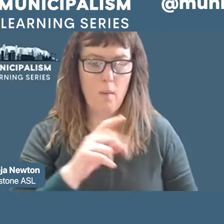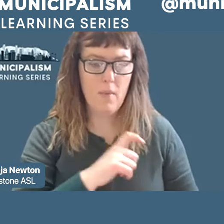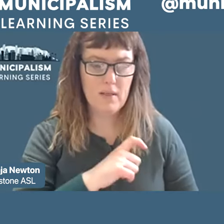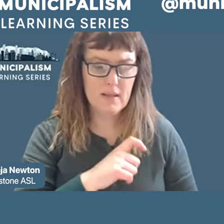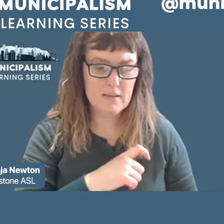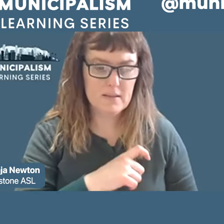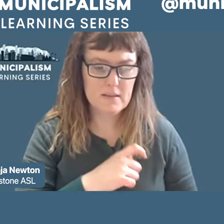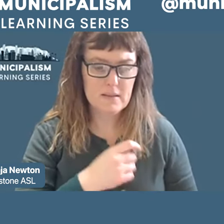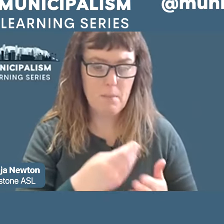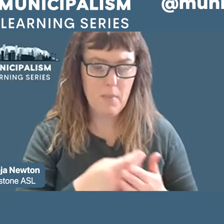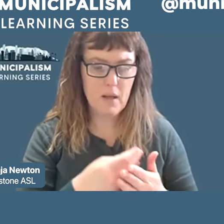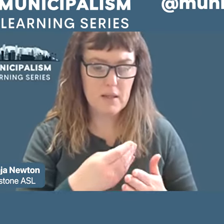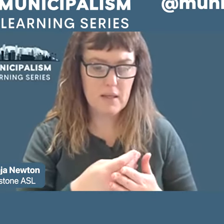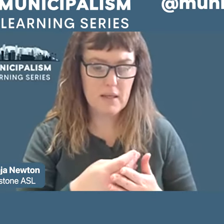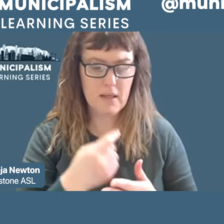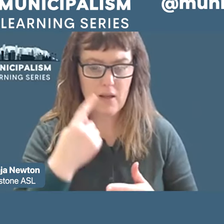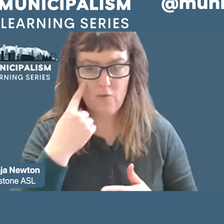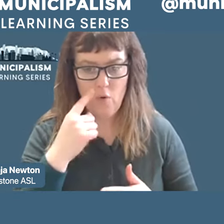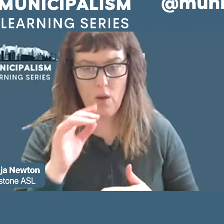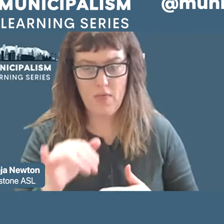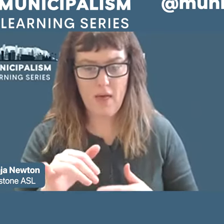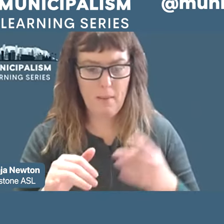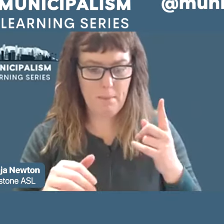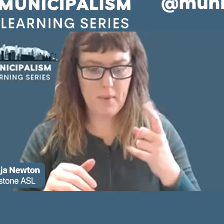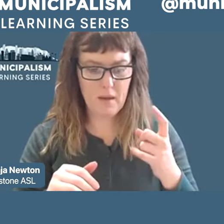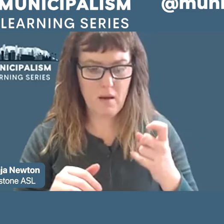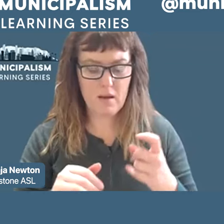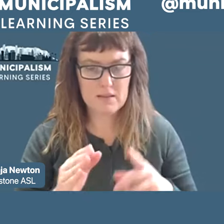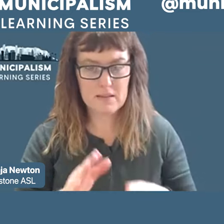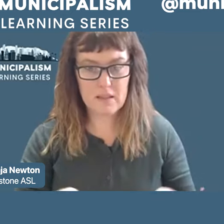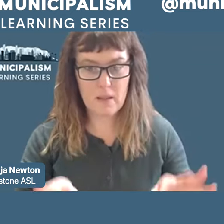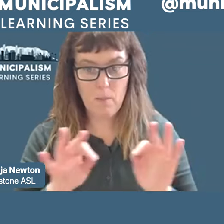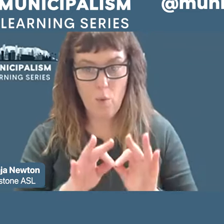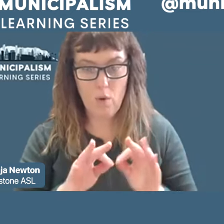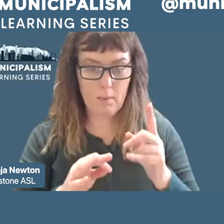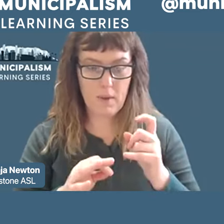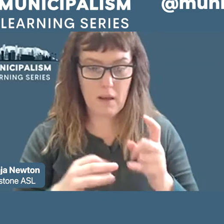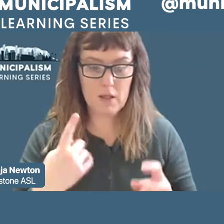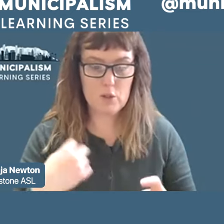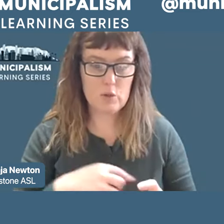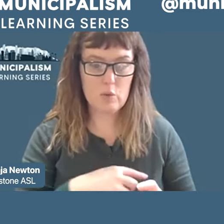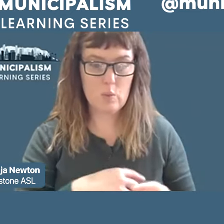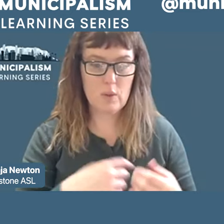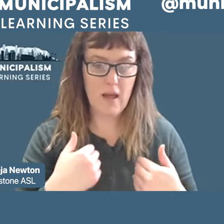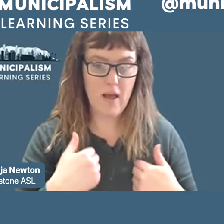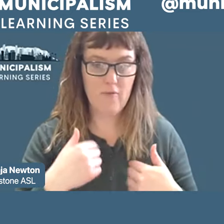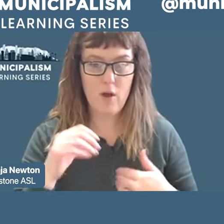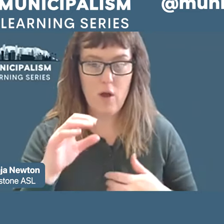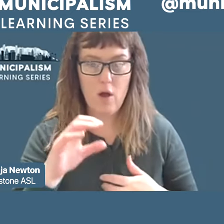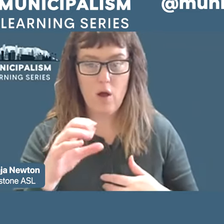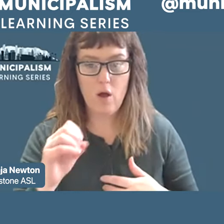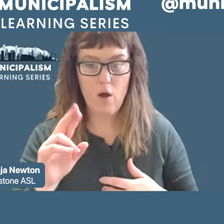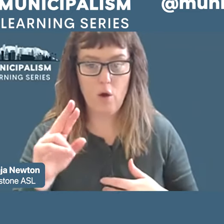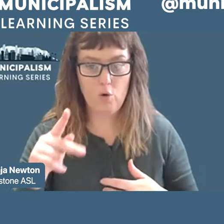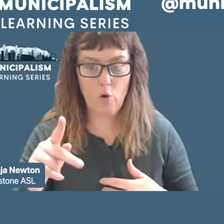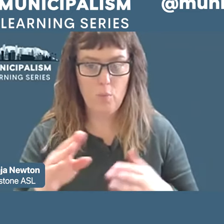we are a corporate town and it used